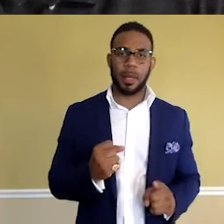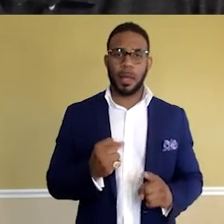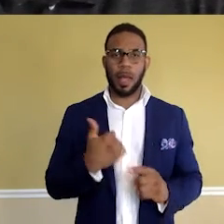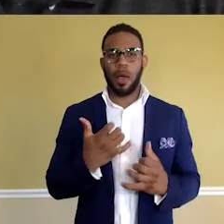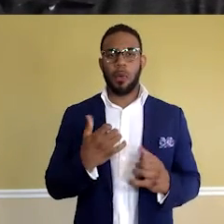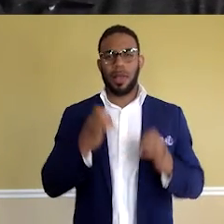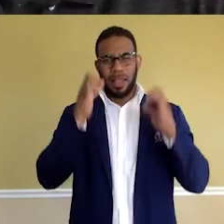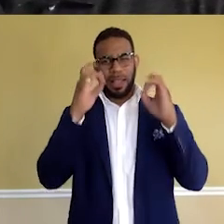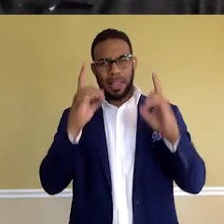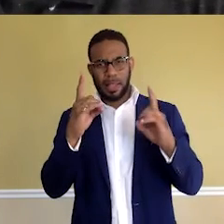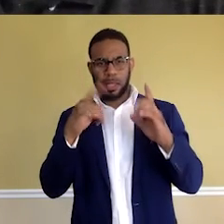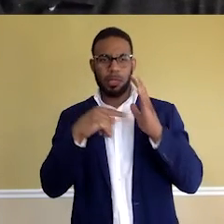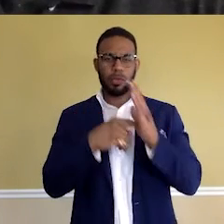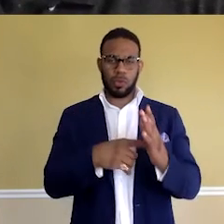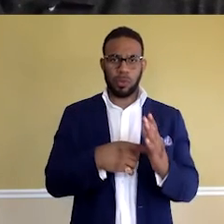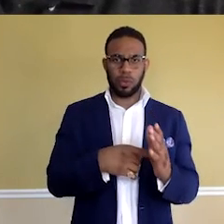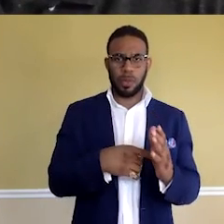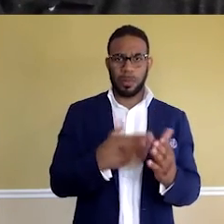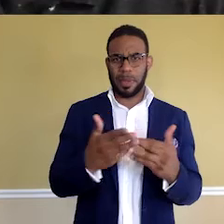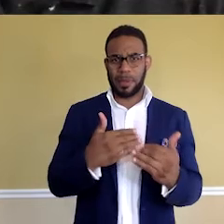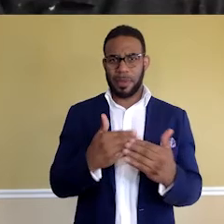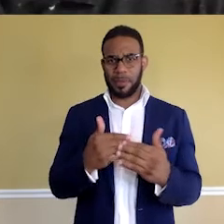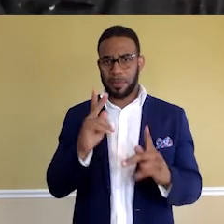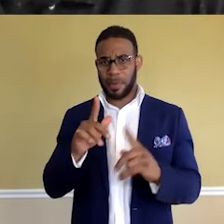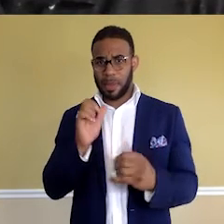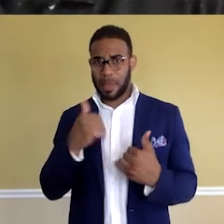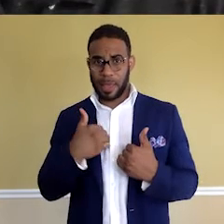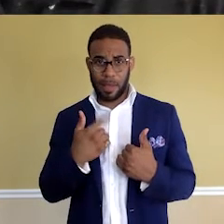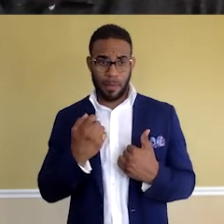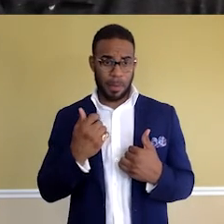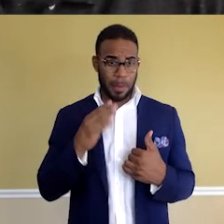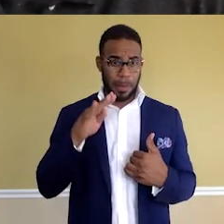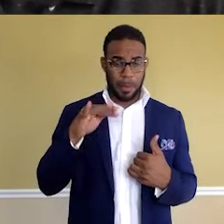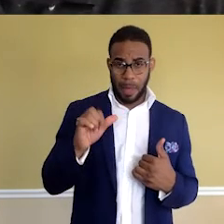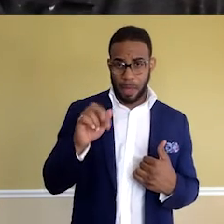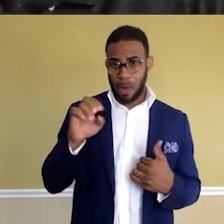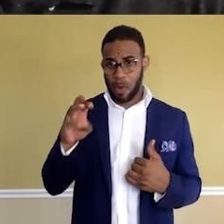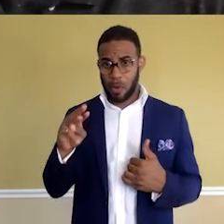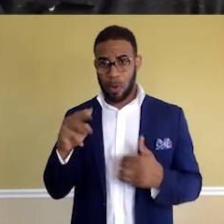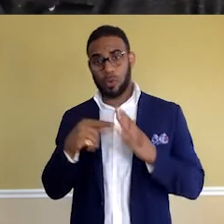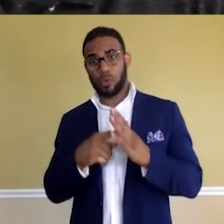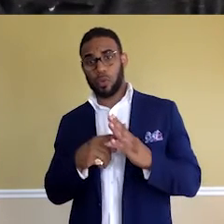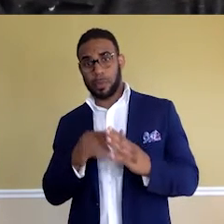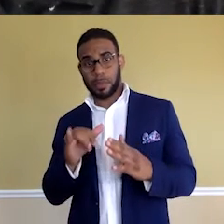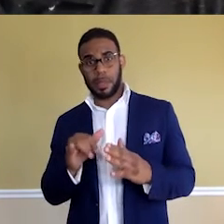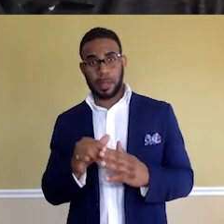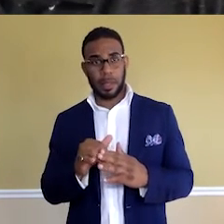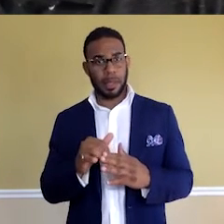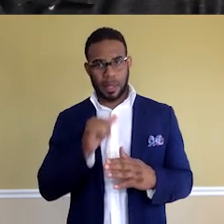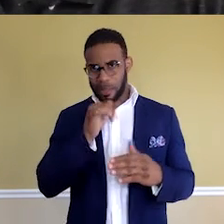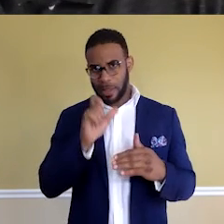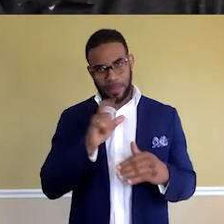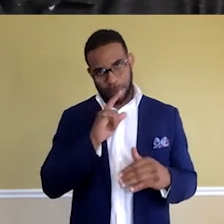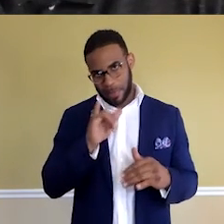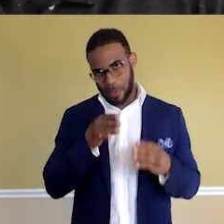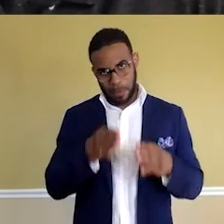educate and show maybe even people that do have a little bit of bias and racism and show them that, hey, it doesn't have to be that way, right?